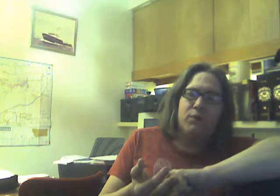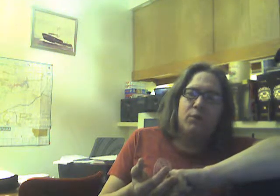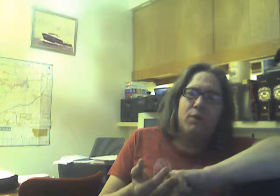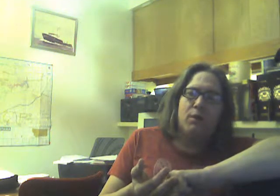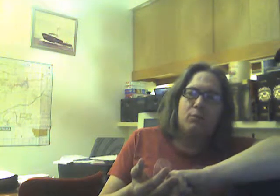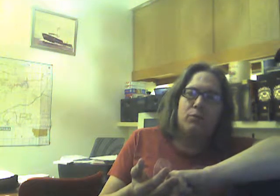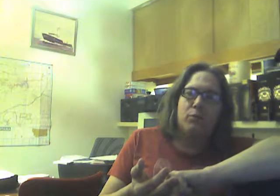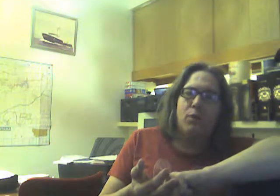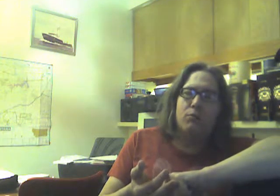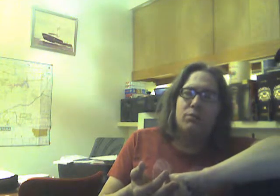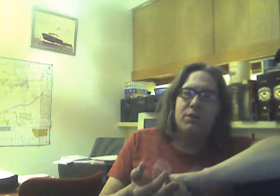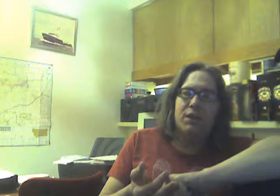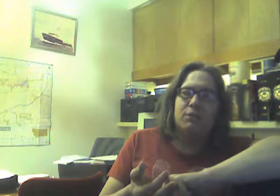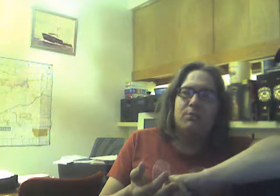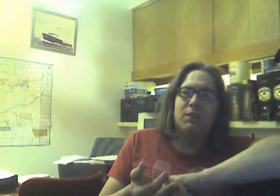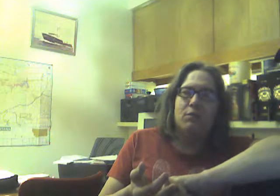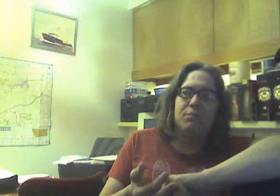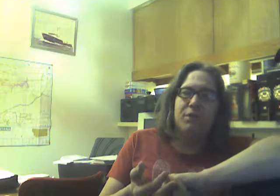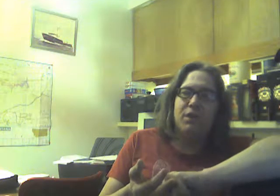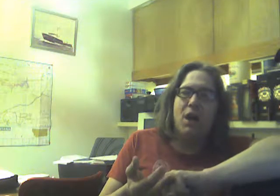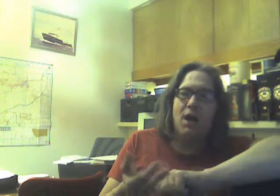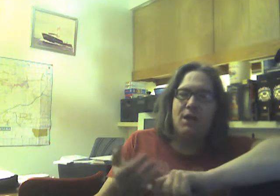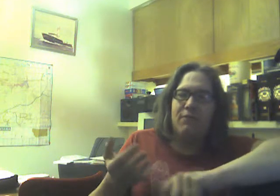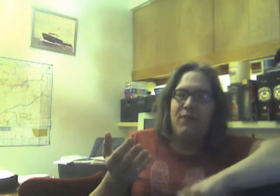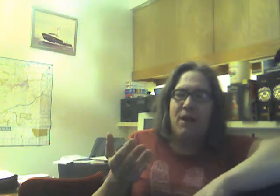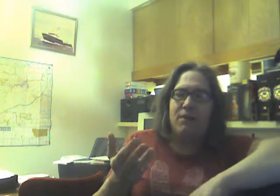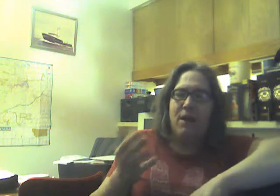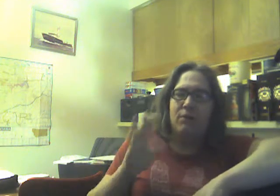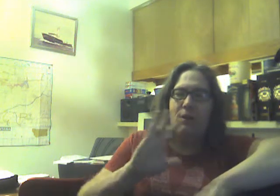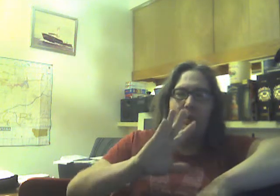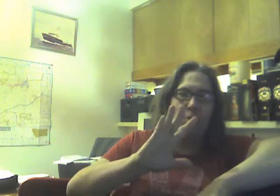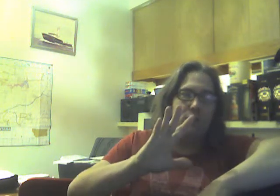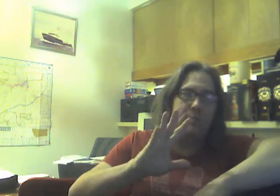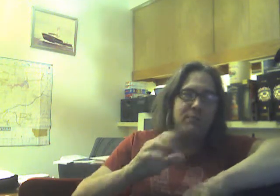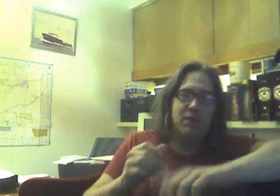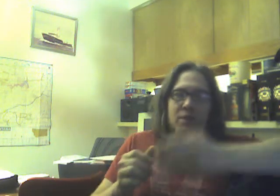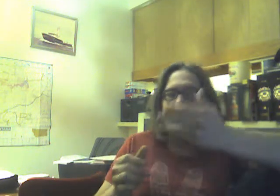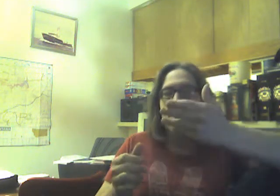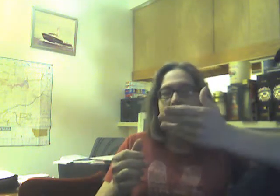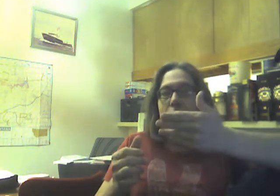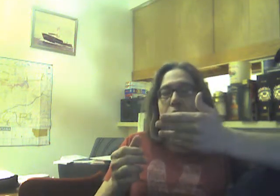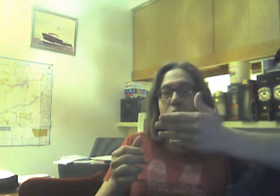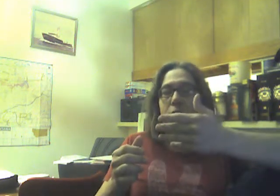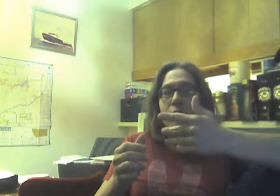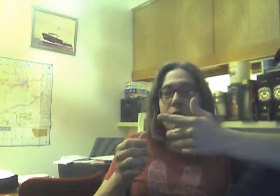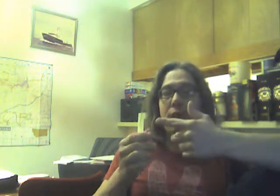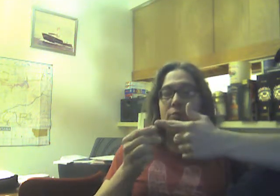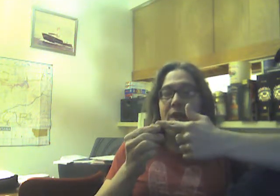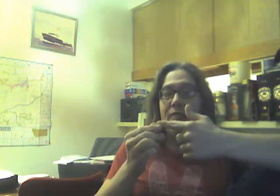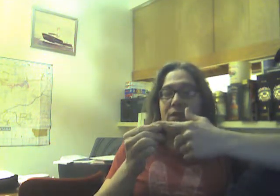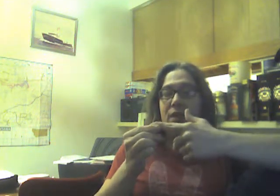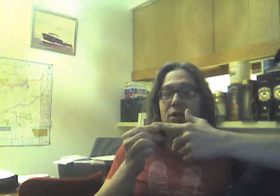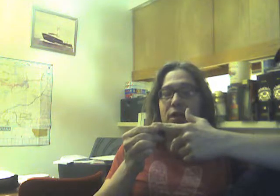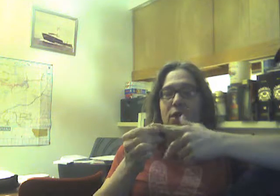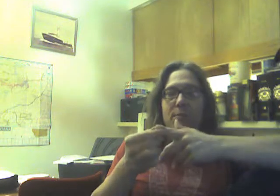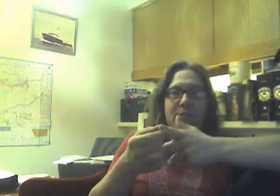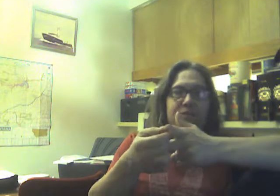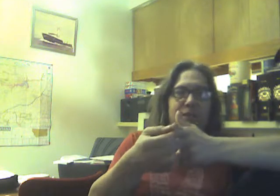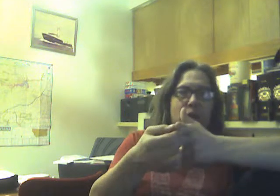feeling around wondering what was next to me that was pretty hot, I found out and I burned my finger. Earlier when I was having dinner, I cut my finger